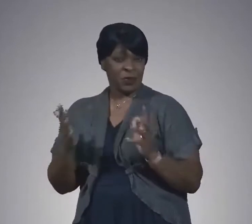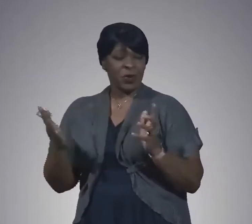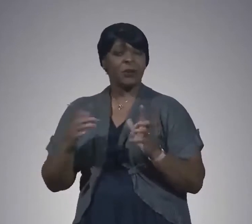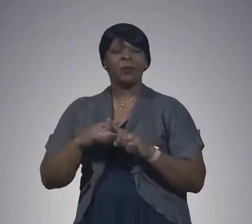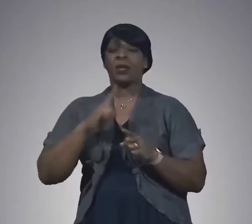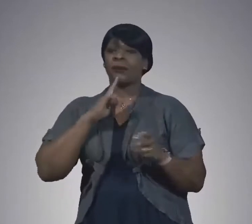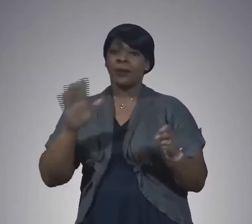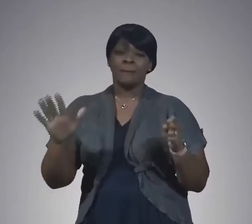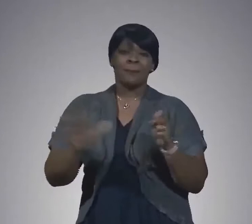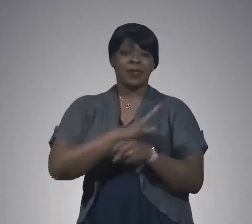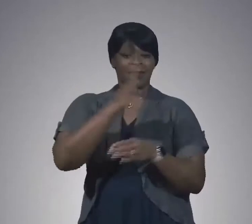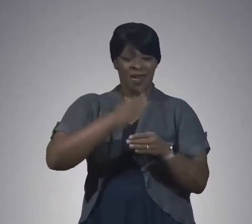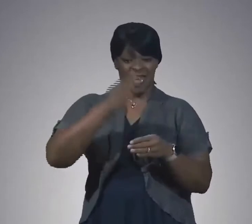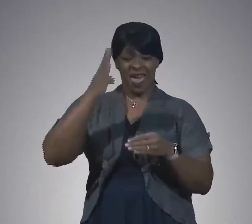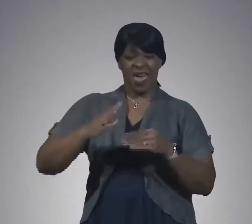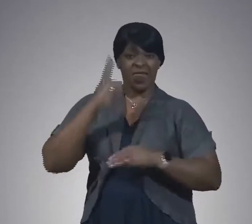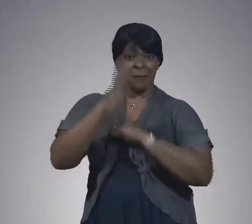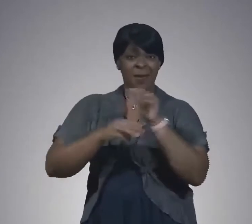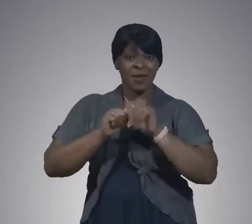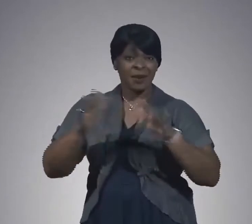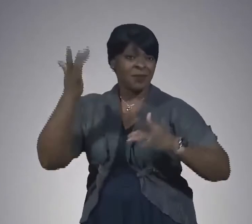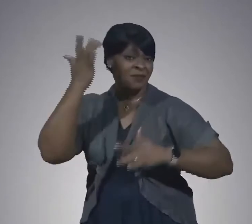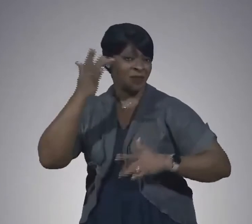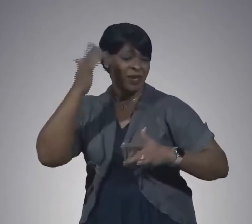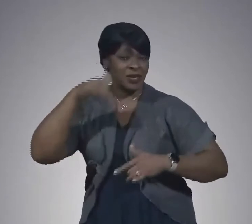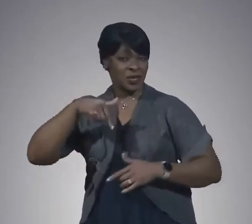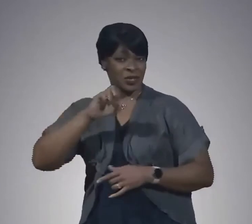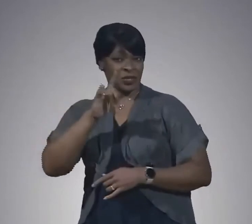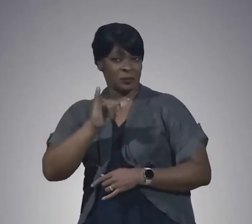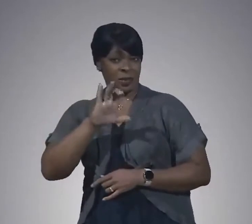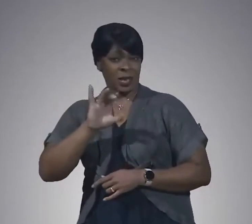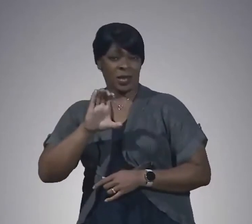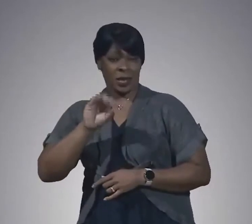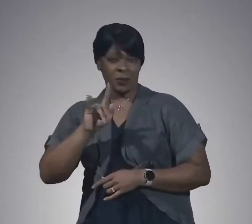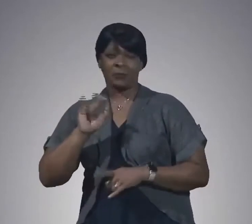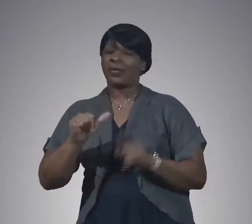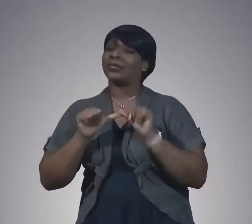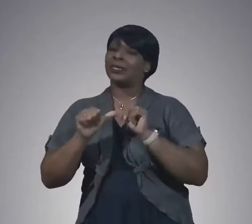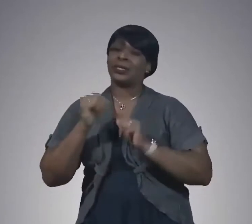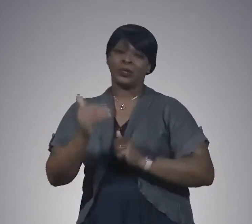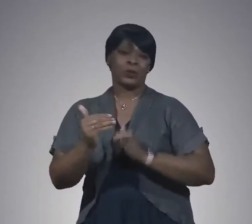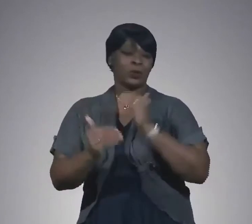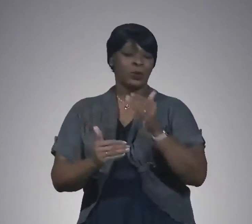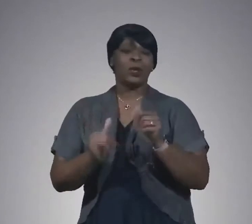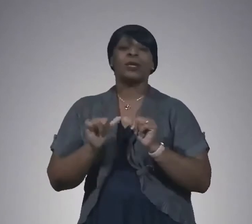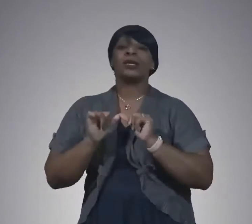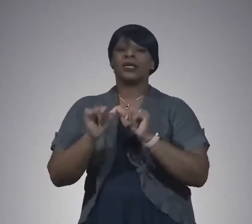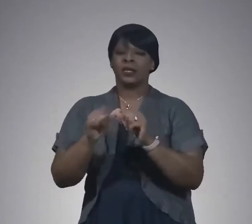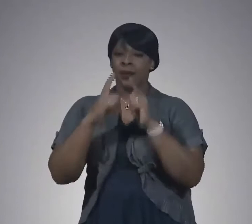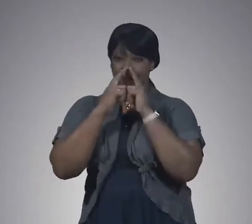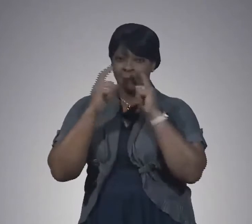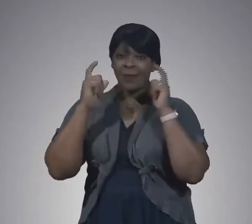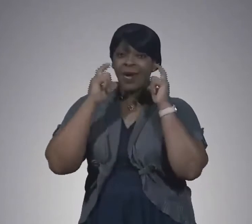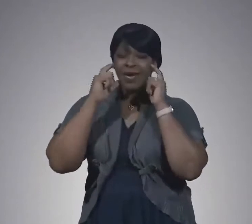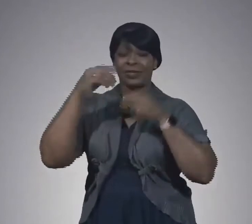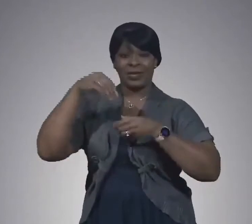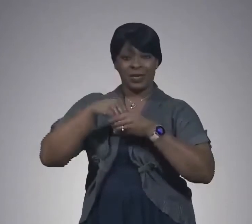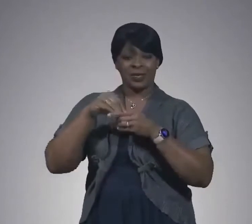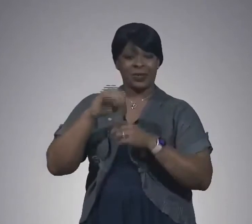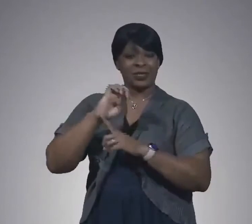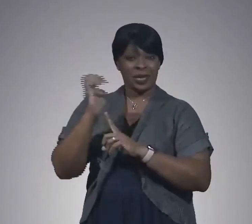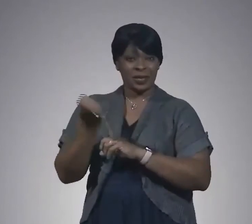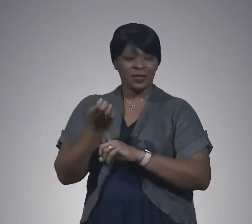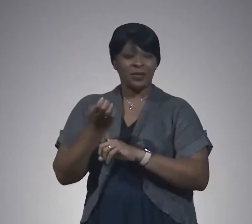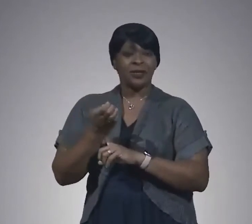the pandemic to an end here in Shelby County, we must continue the course by continuing to mask in indoor settings,